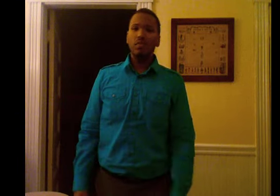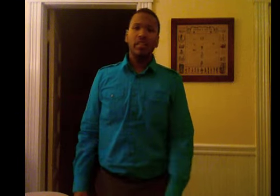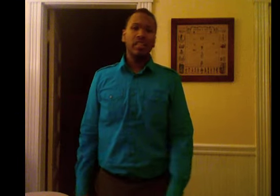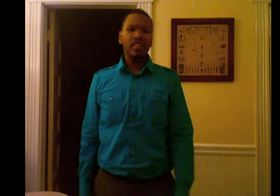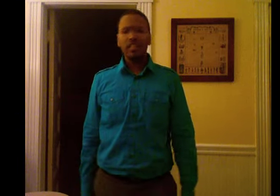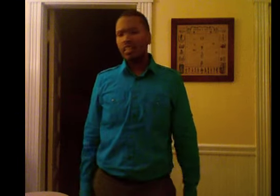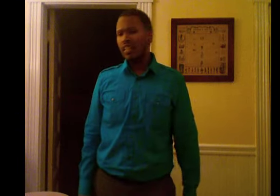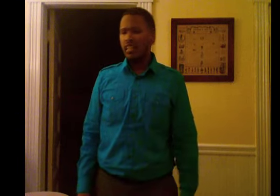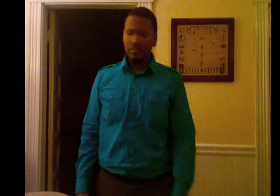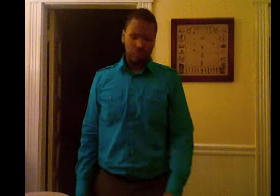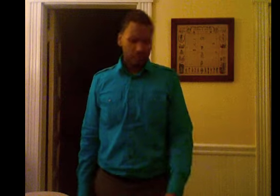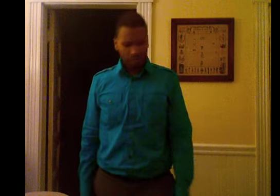will,